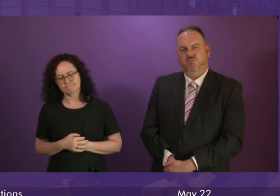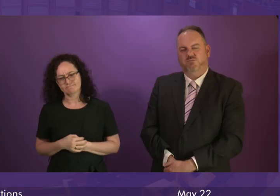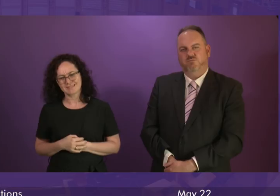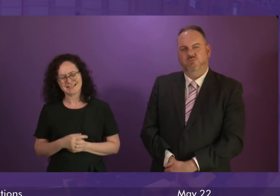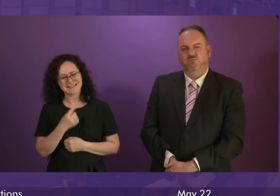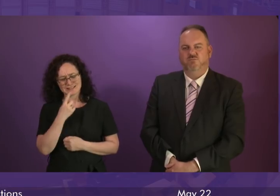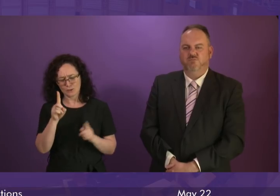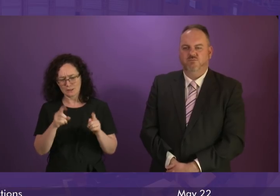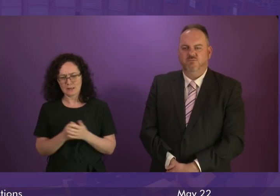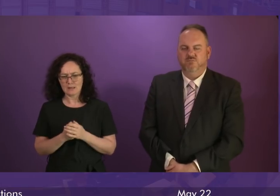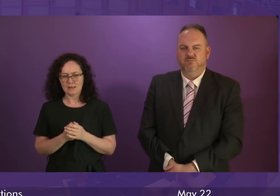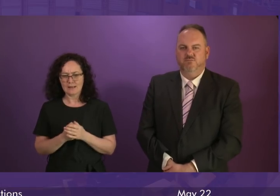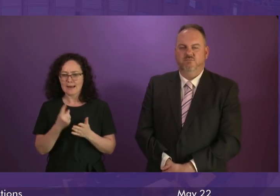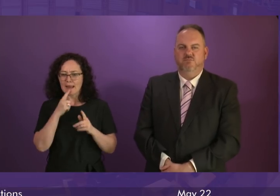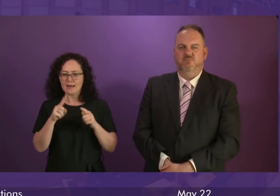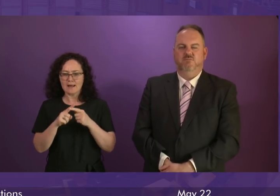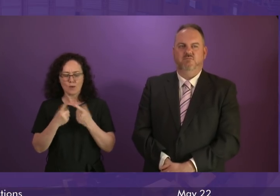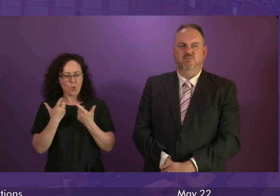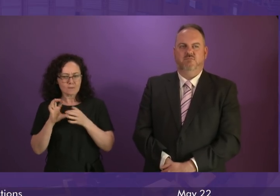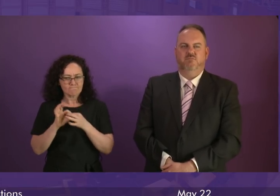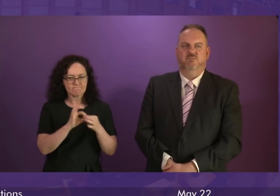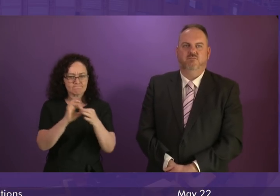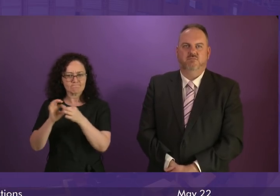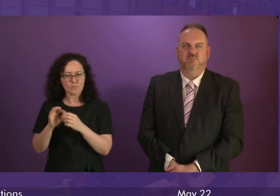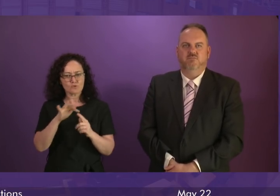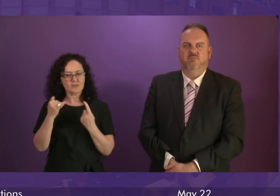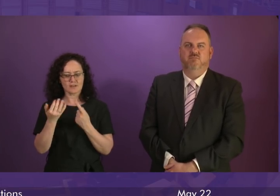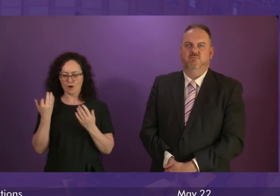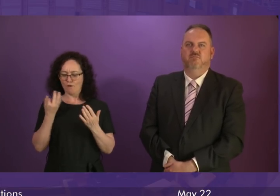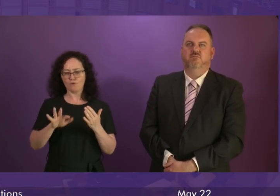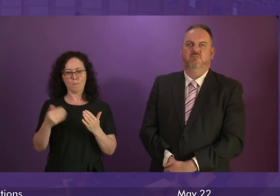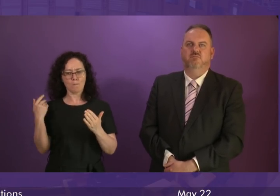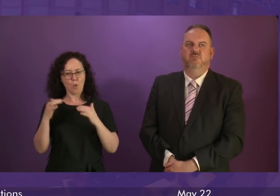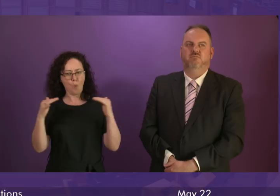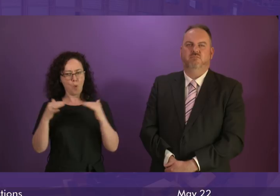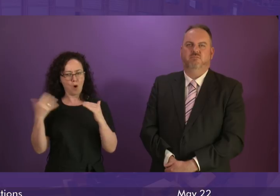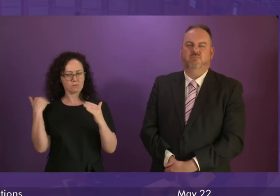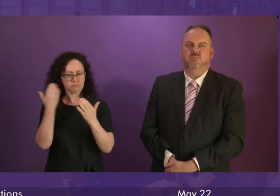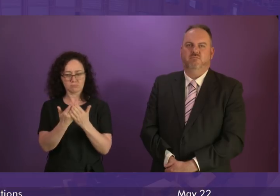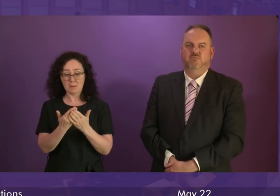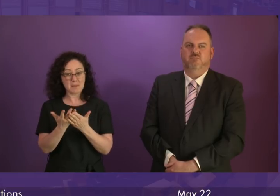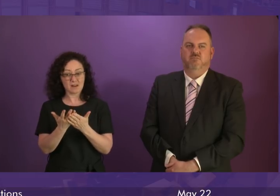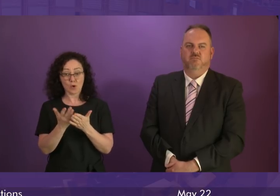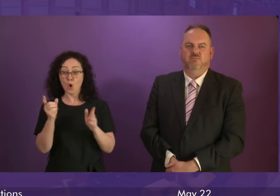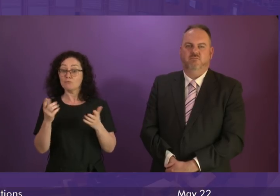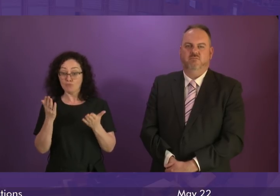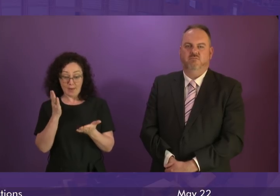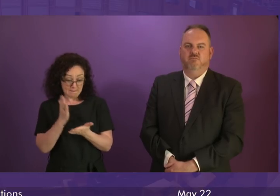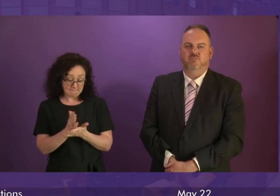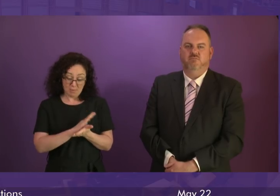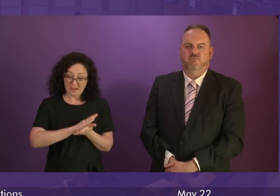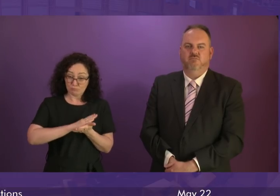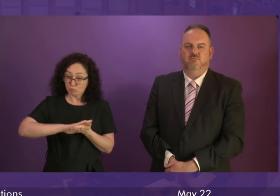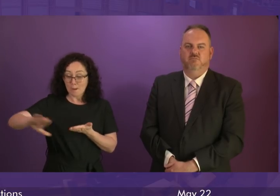says things like much of the glue that has held British society together since the Second World War has been deliberately removed and replaced with a harsh and